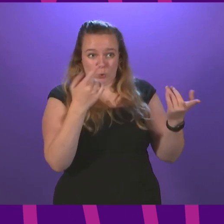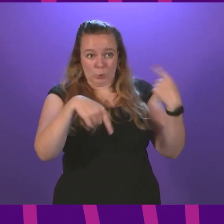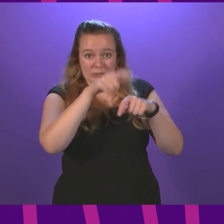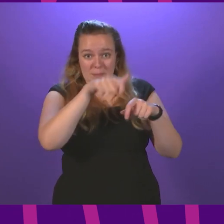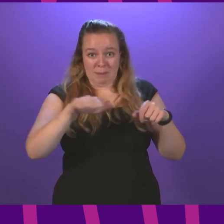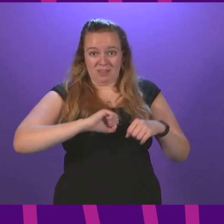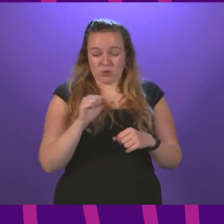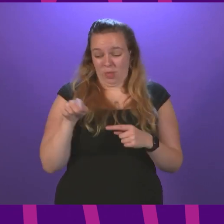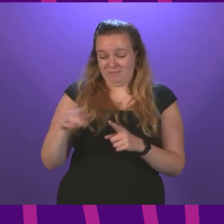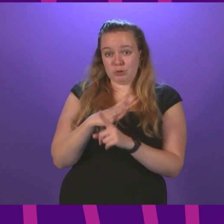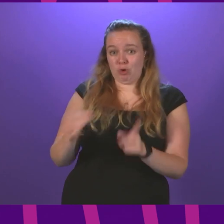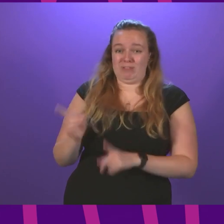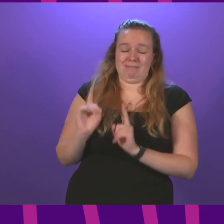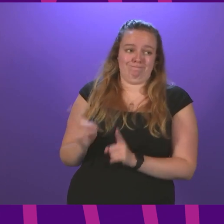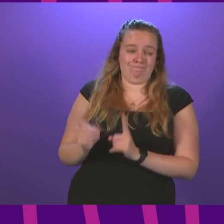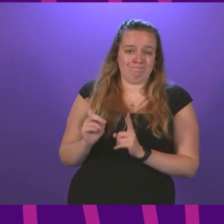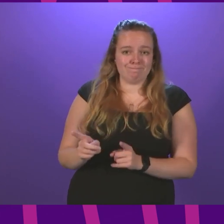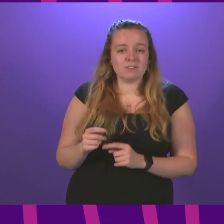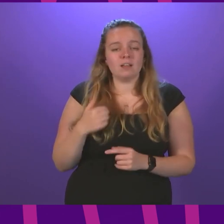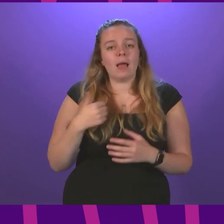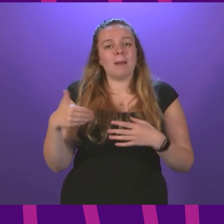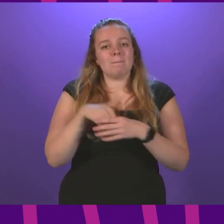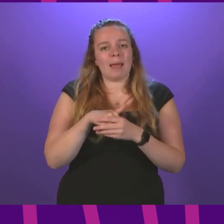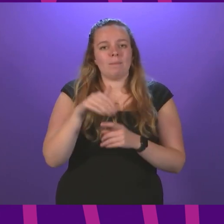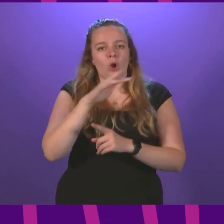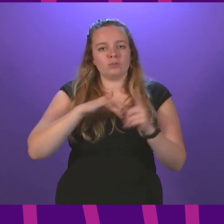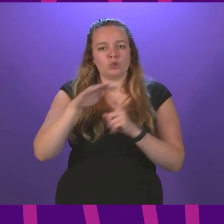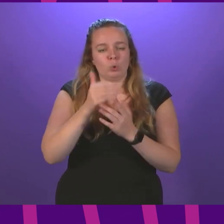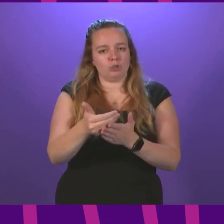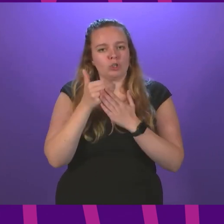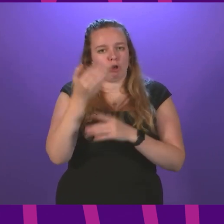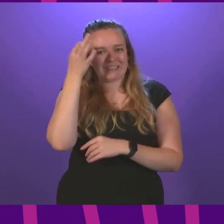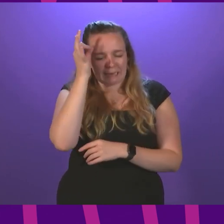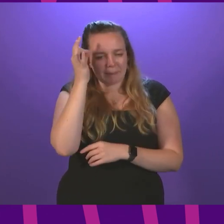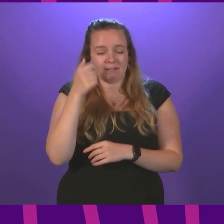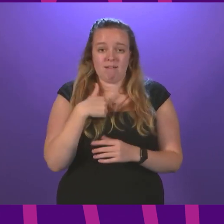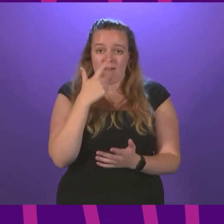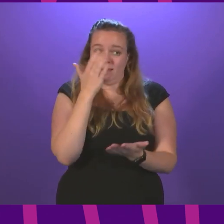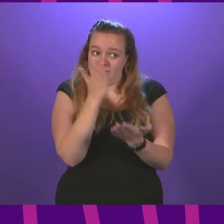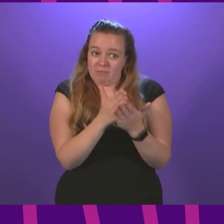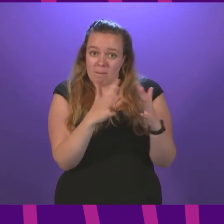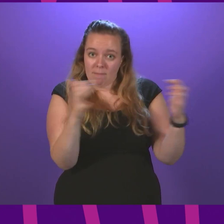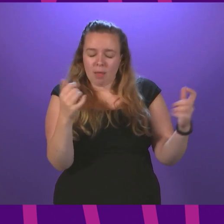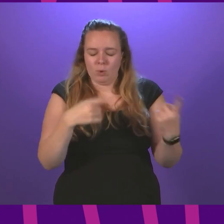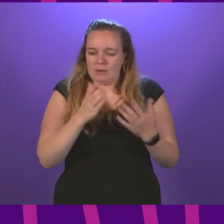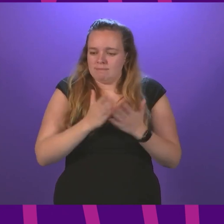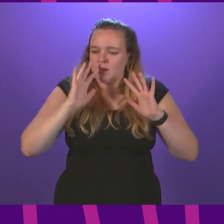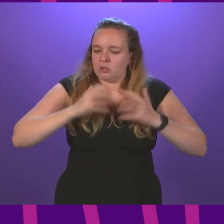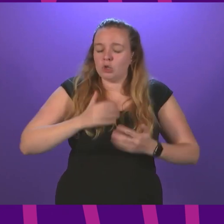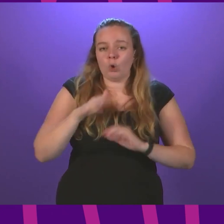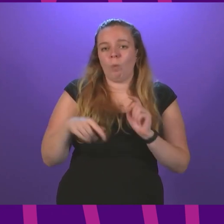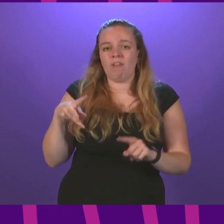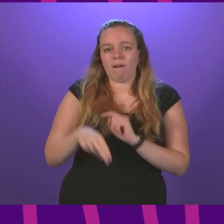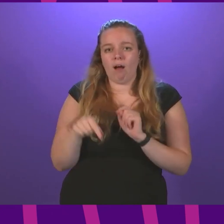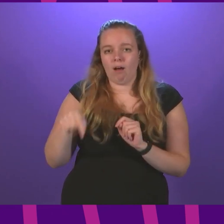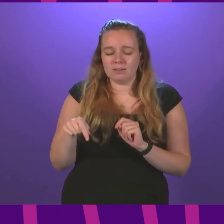know about the Tories. As a member of the Social Justice and Social Security Committee, I can assure Parliament that we are extremely concerned about this cut